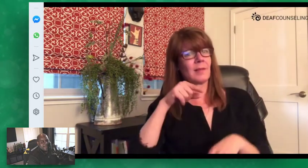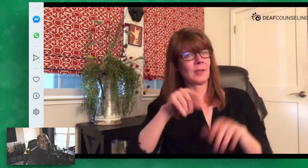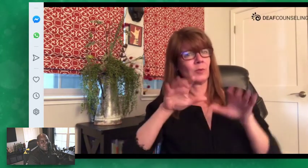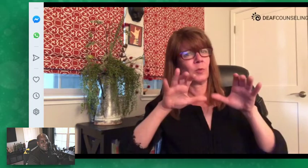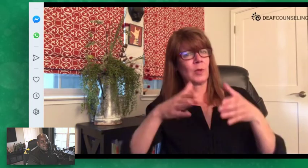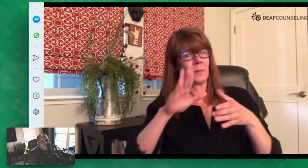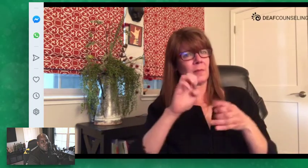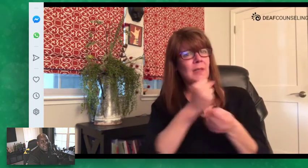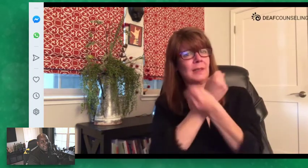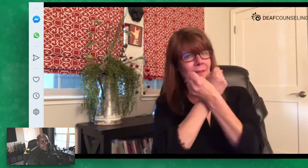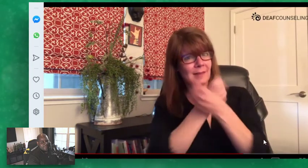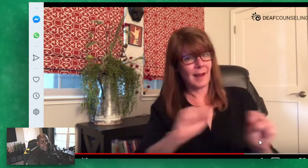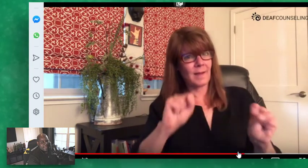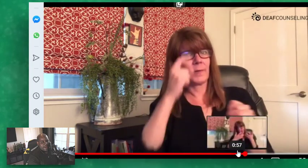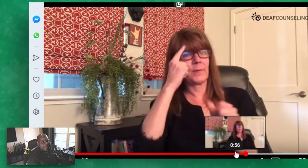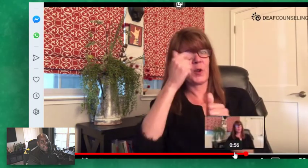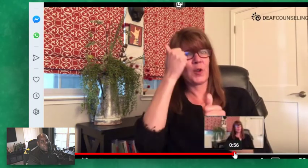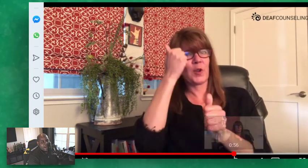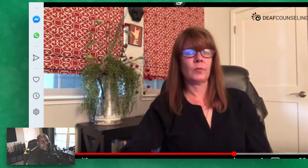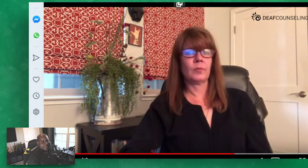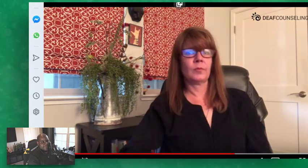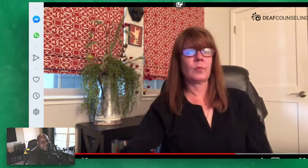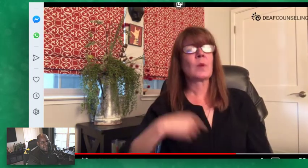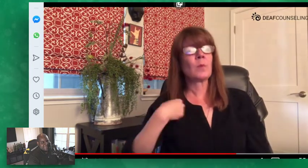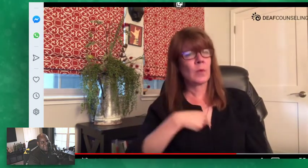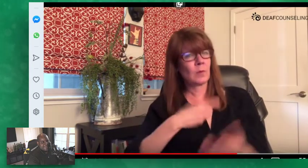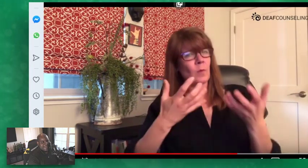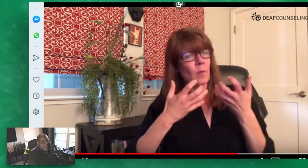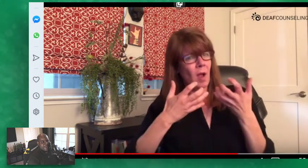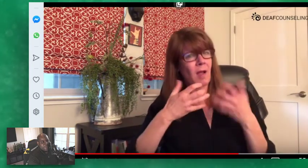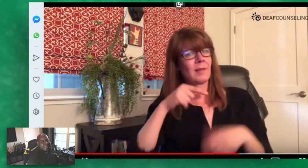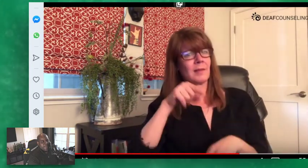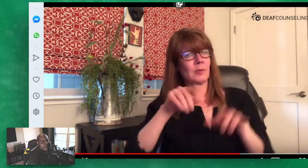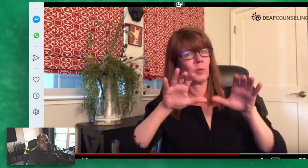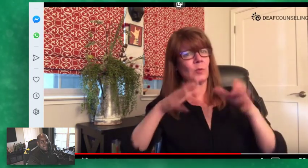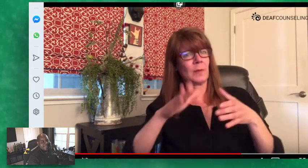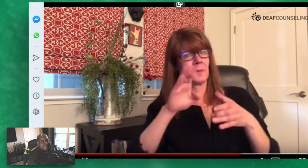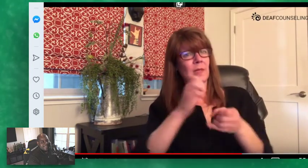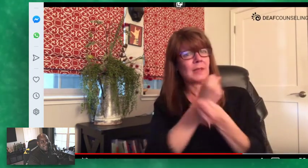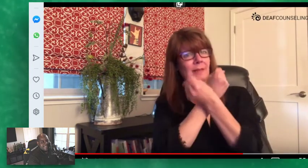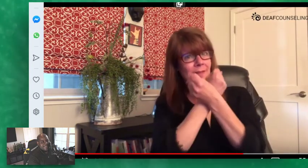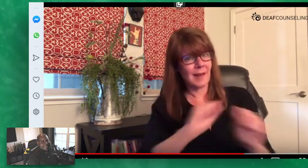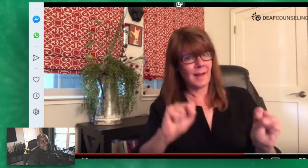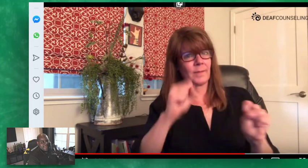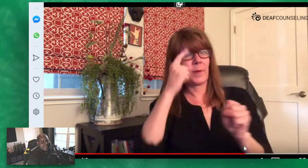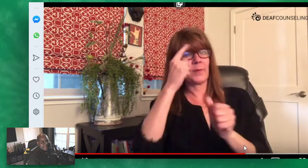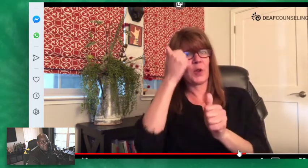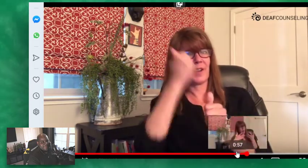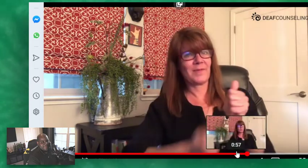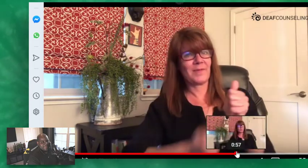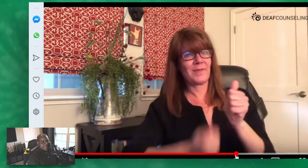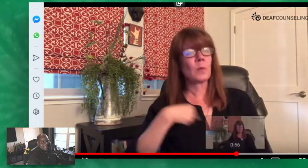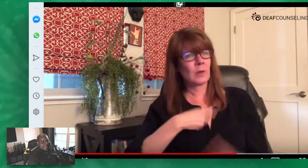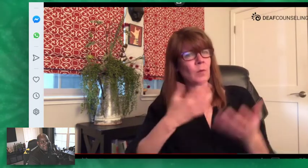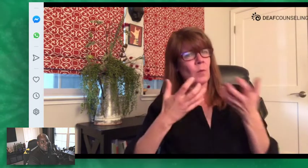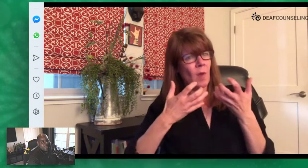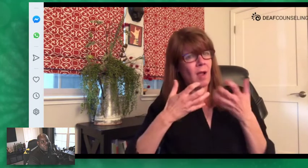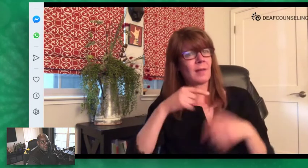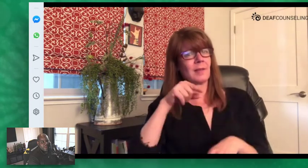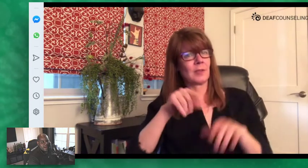we help I want we want this to be we want